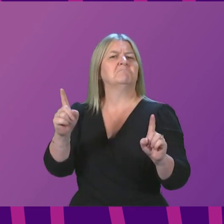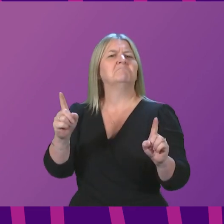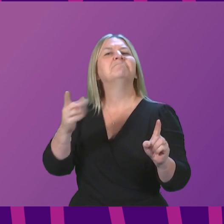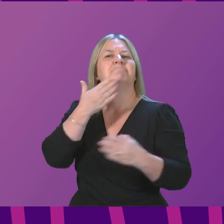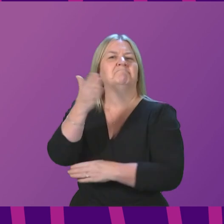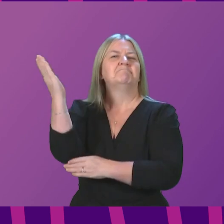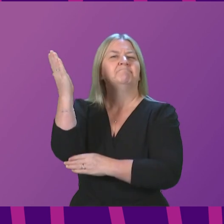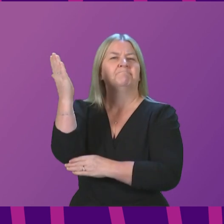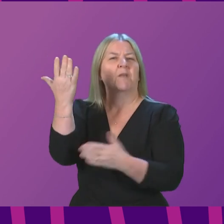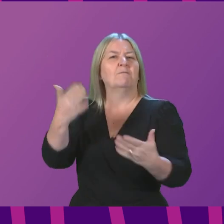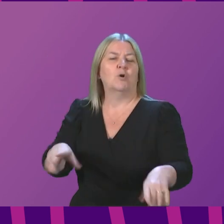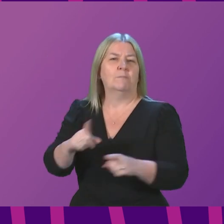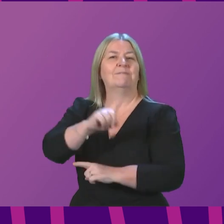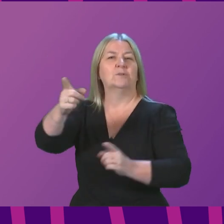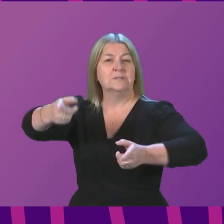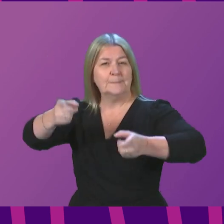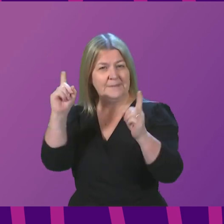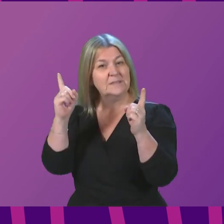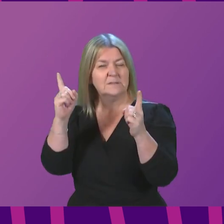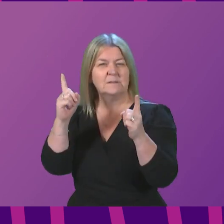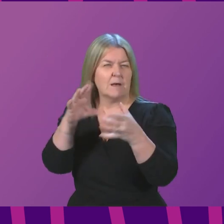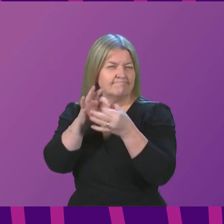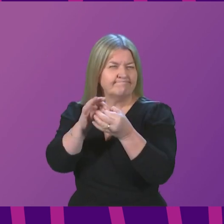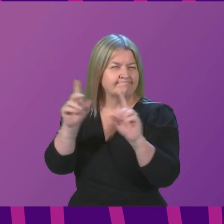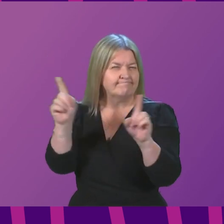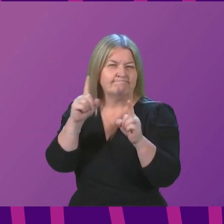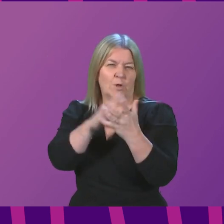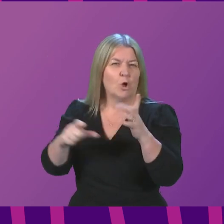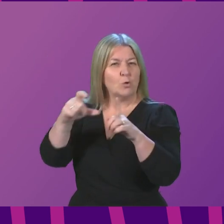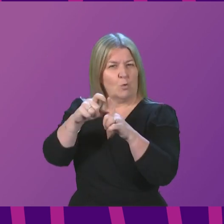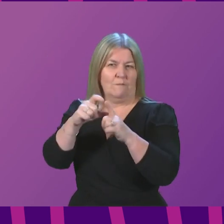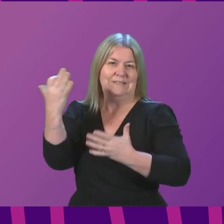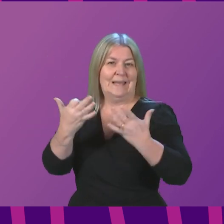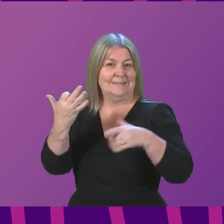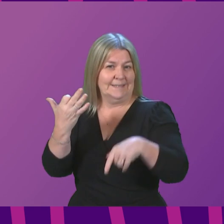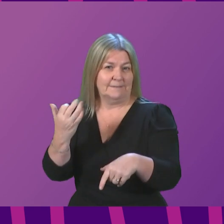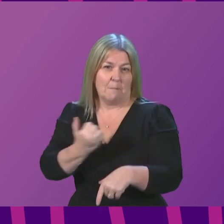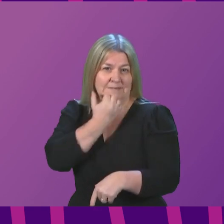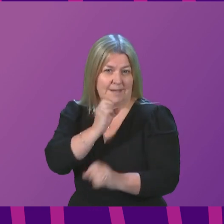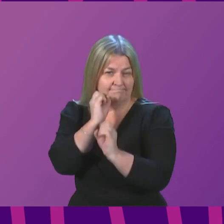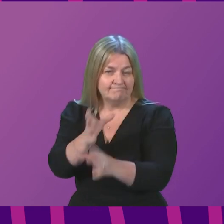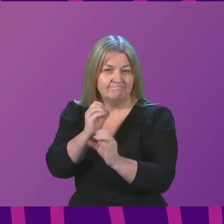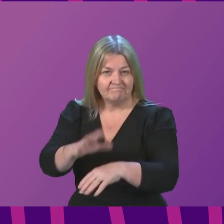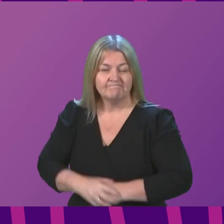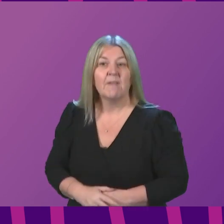Nicola Sturgeon on the COVID-19 update. The First Minister will take questions at the end of her statement.